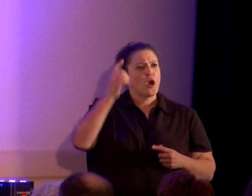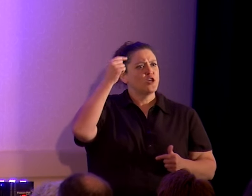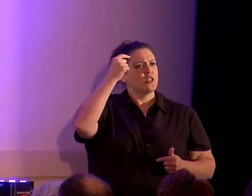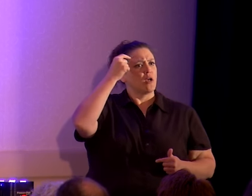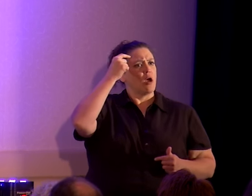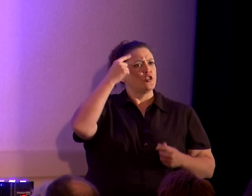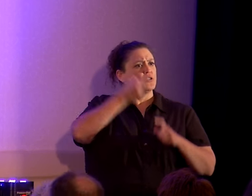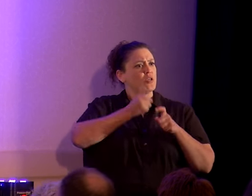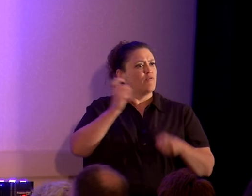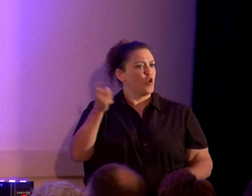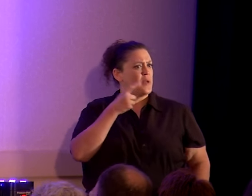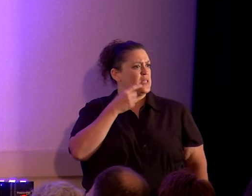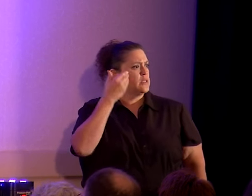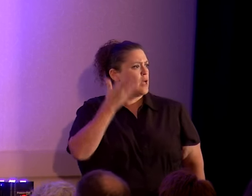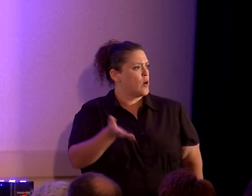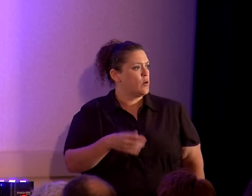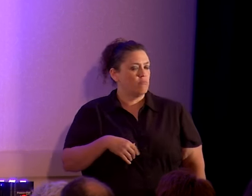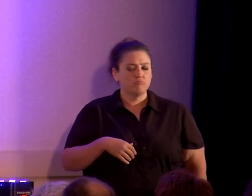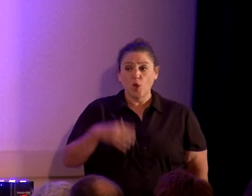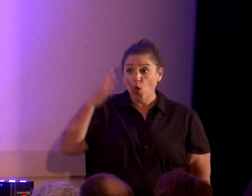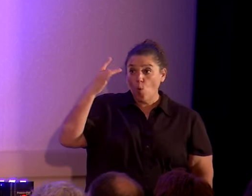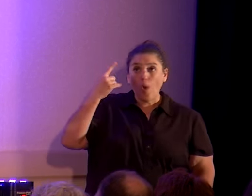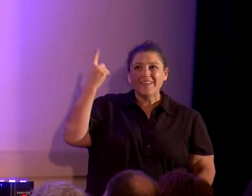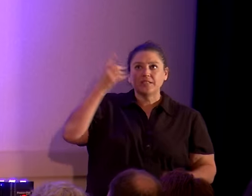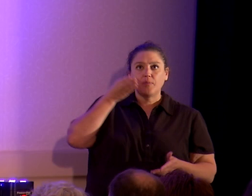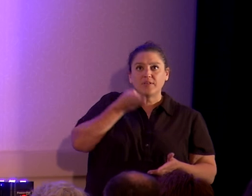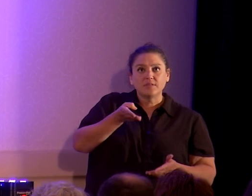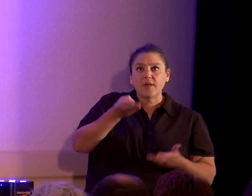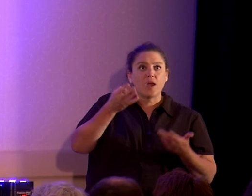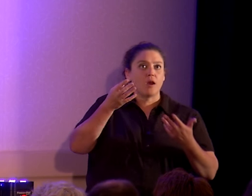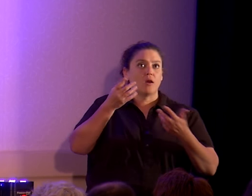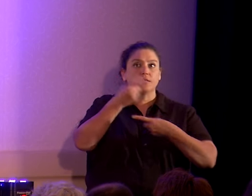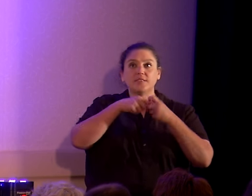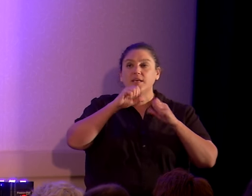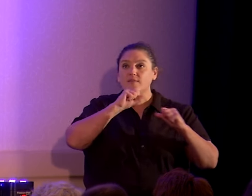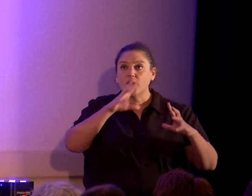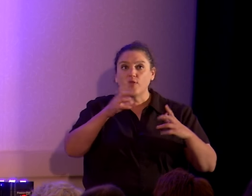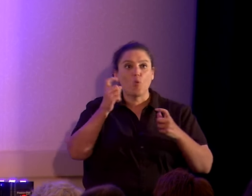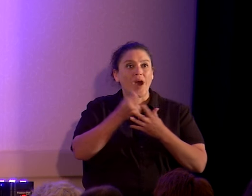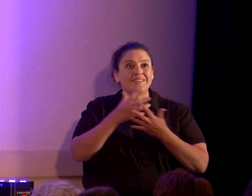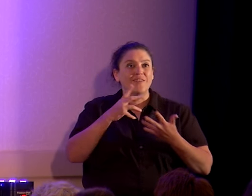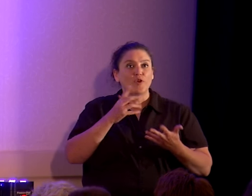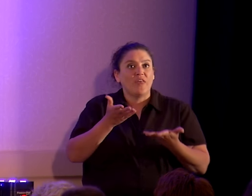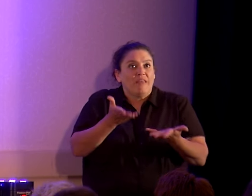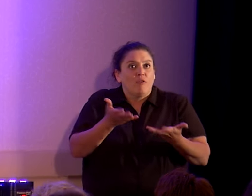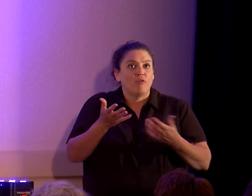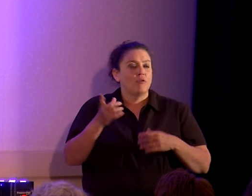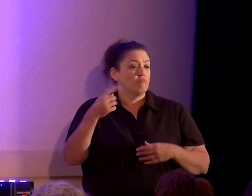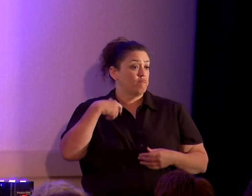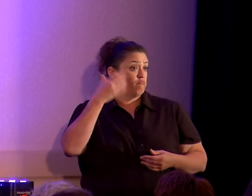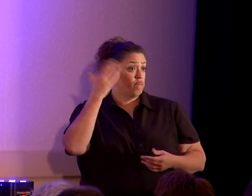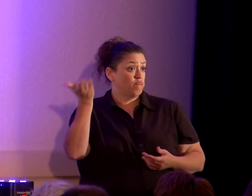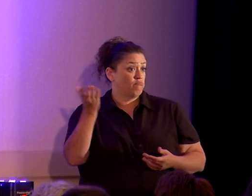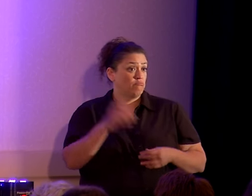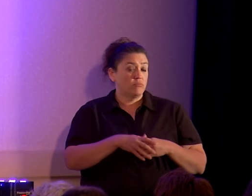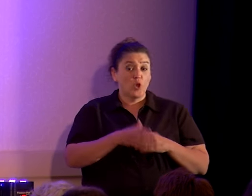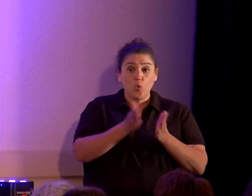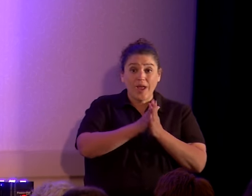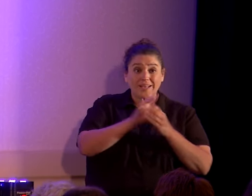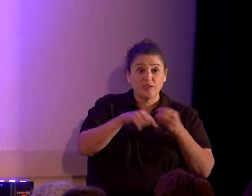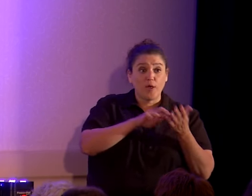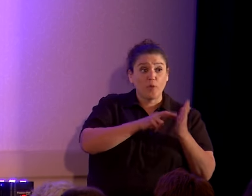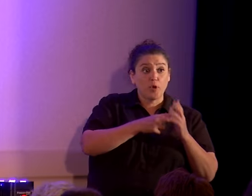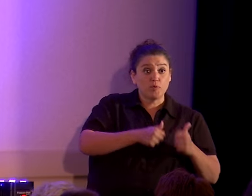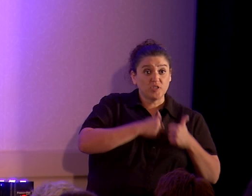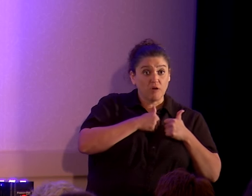and he says he doesn't know. We asked him why there's something instead of nothing. Why doesn't everything exist? He said he doesn't know. We asked him about the purpose of life.